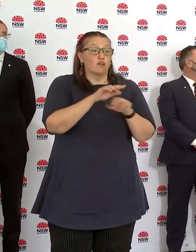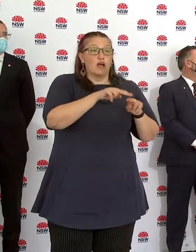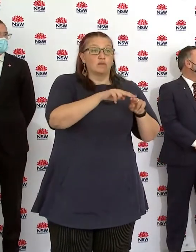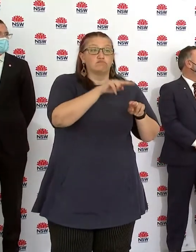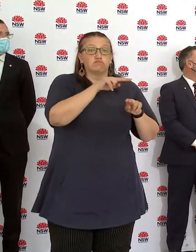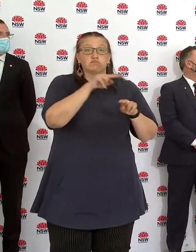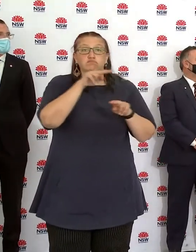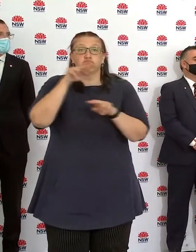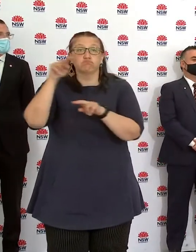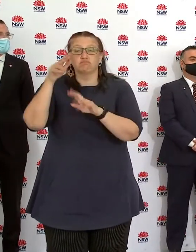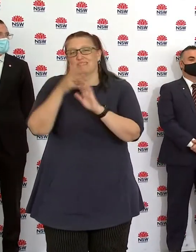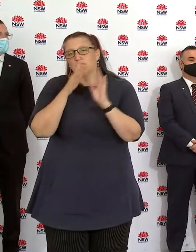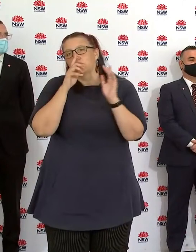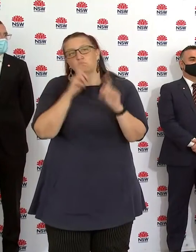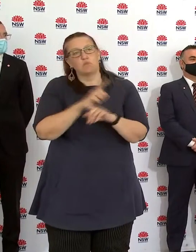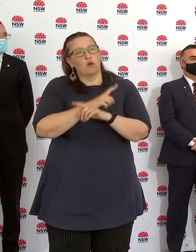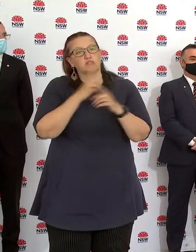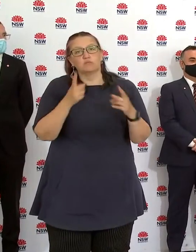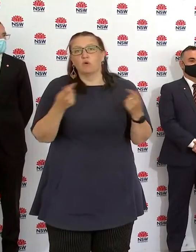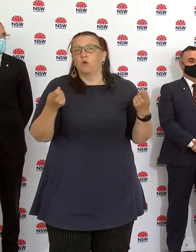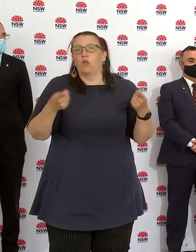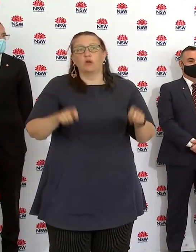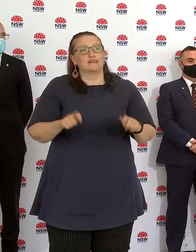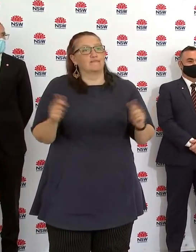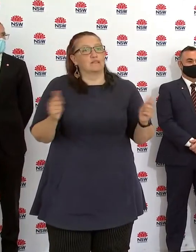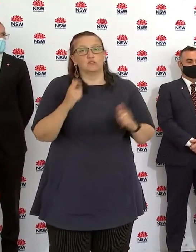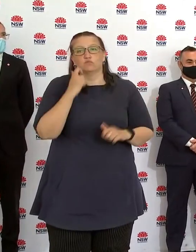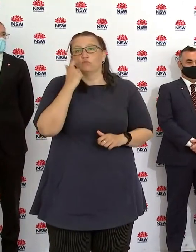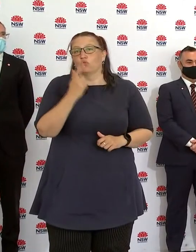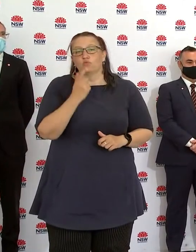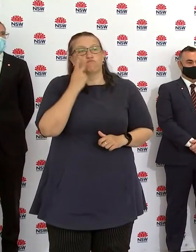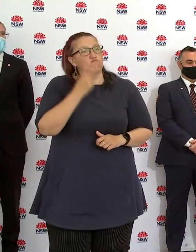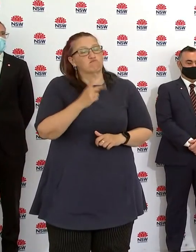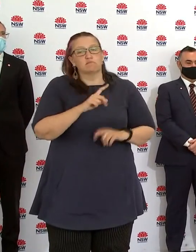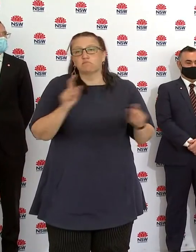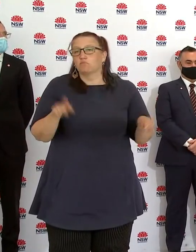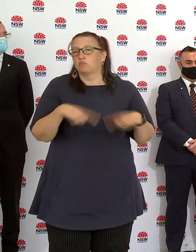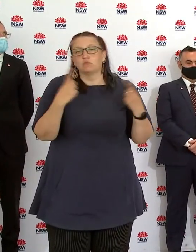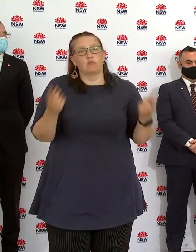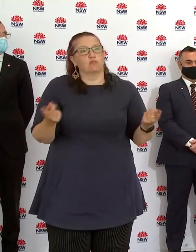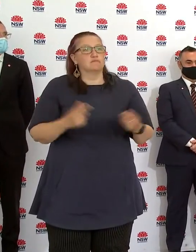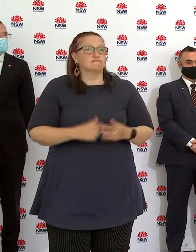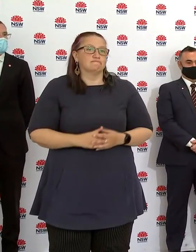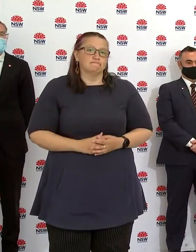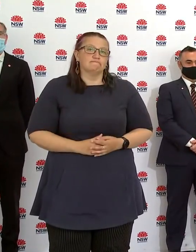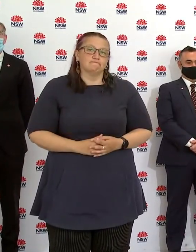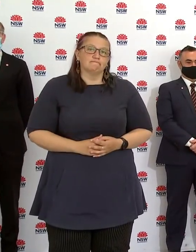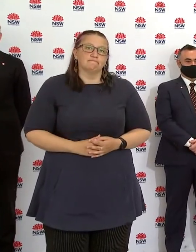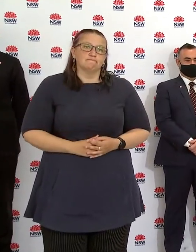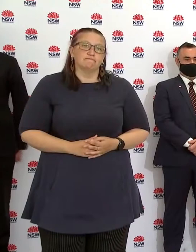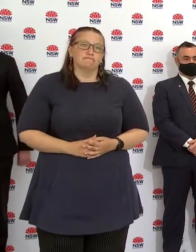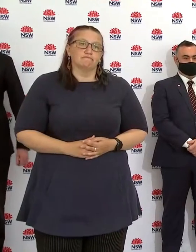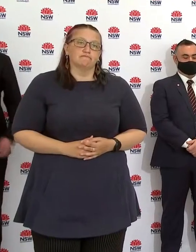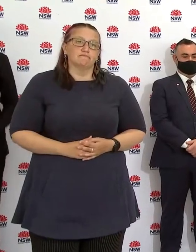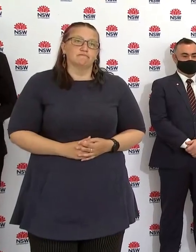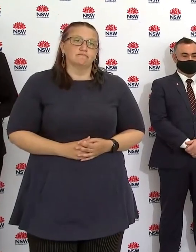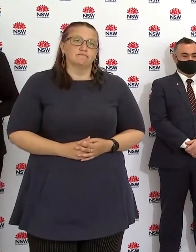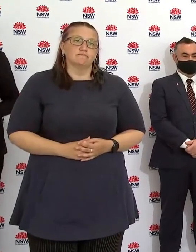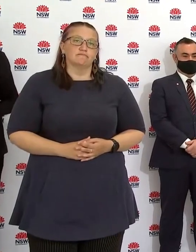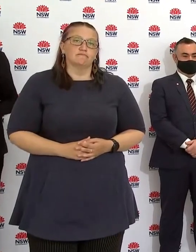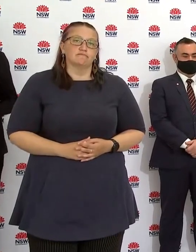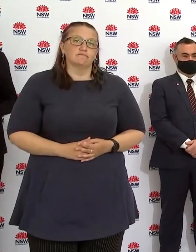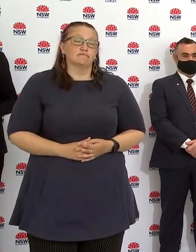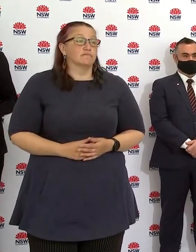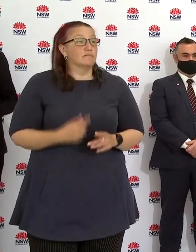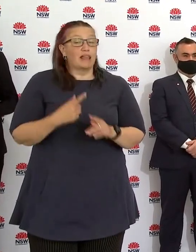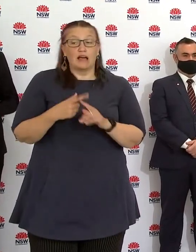us to come out of lockdown tomorrow or Friday, and given also the health advice about where